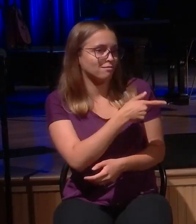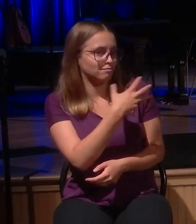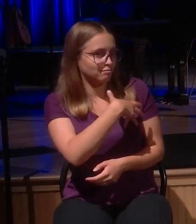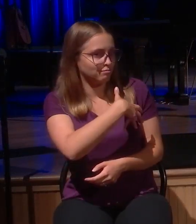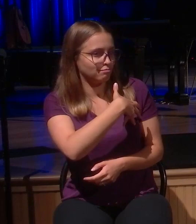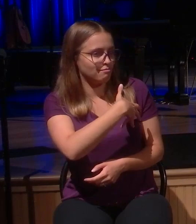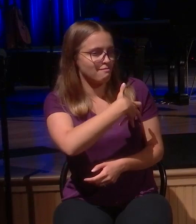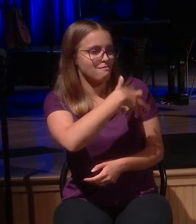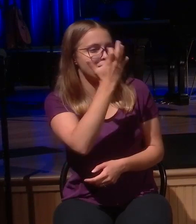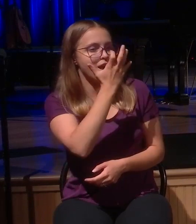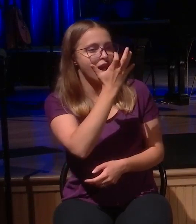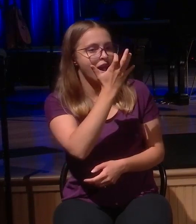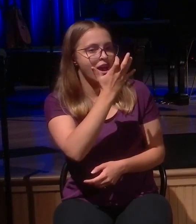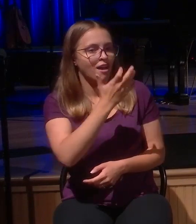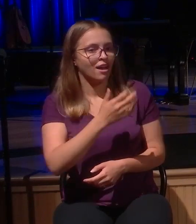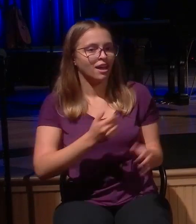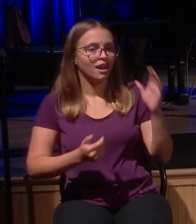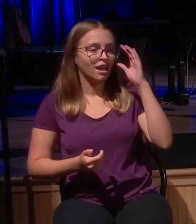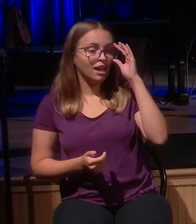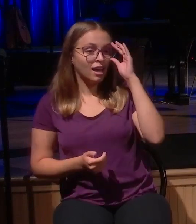This man, what's the next word?